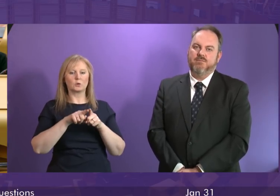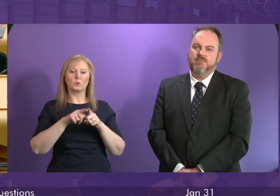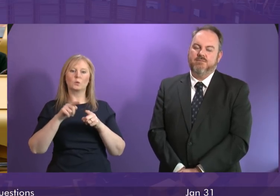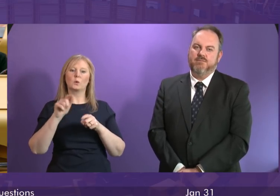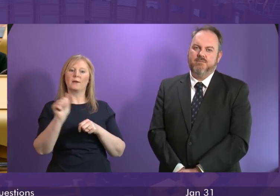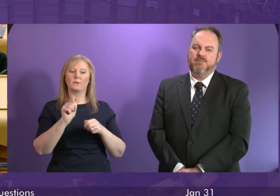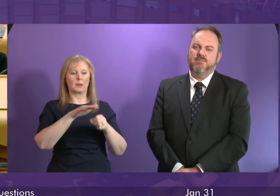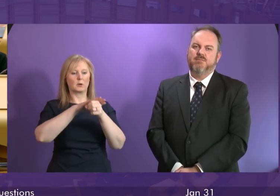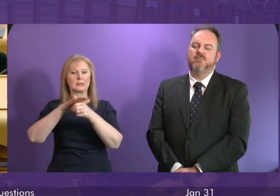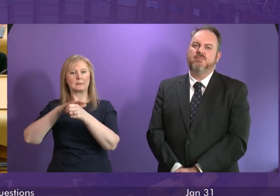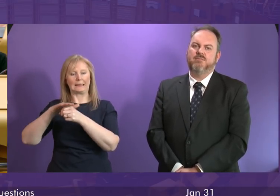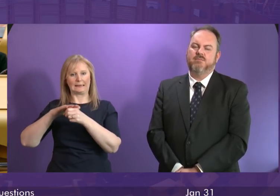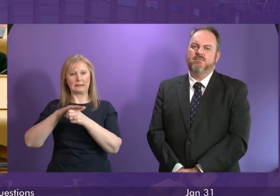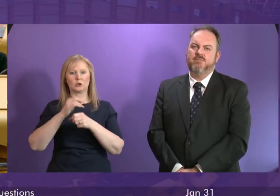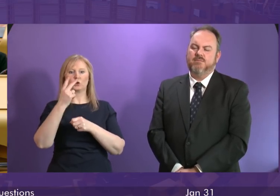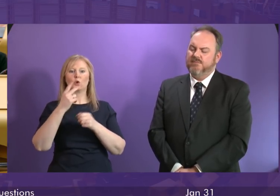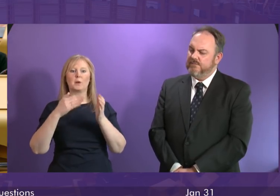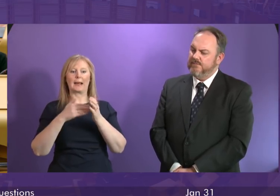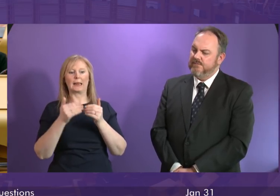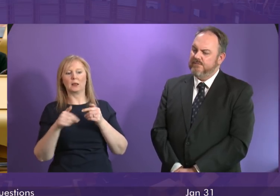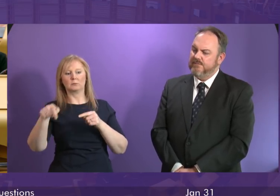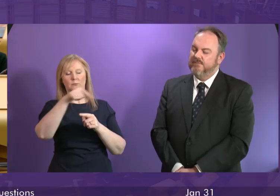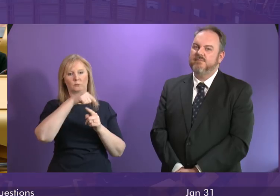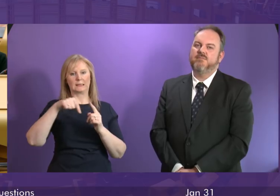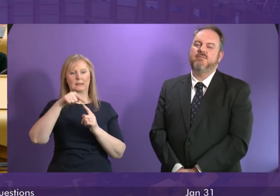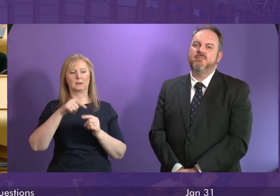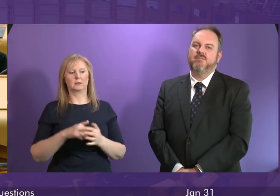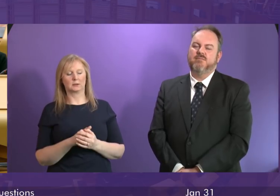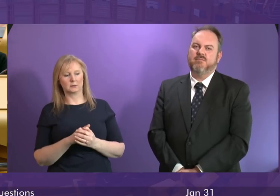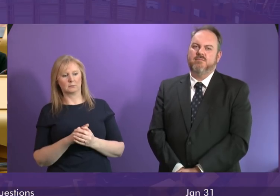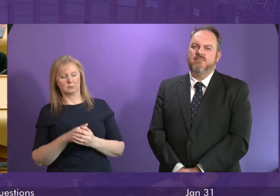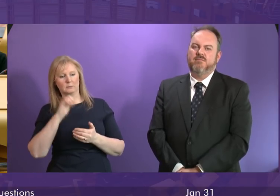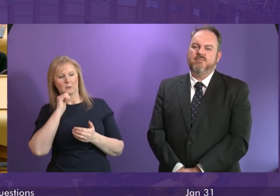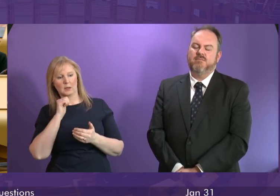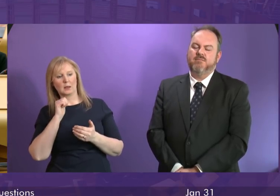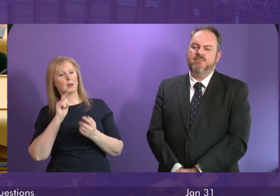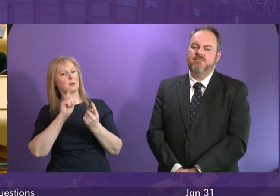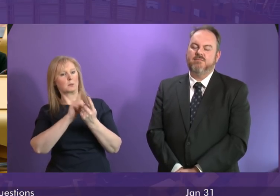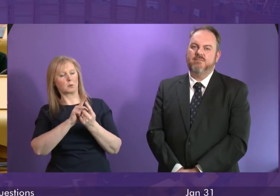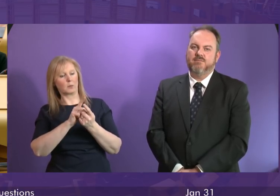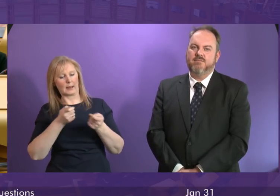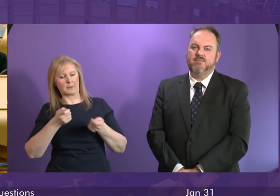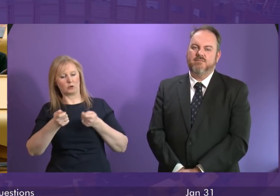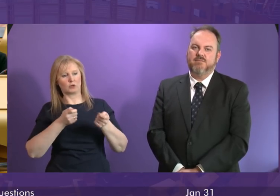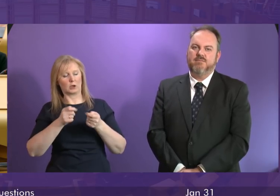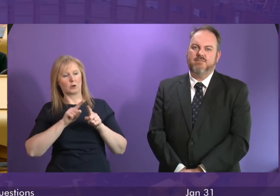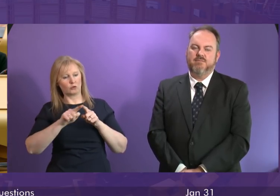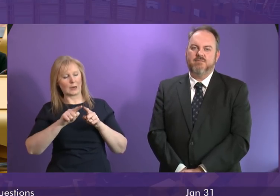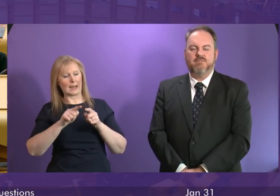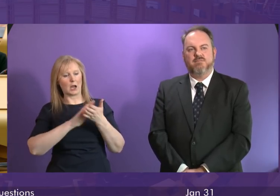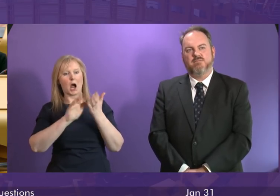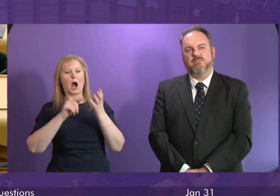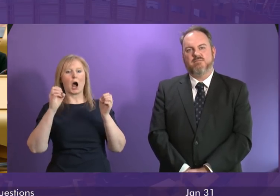within a two mile radius the council is rightly leading on engagement with the administrator with the aim of ensuring that the hub can remain